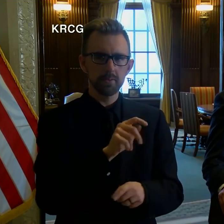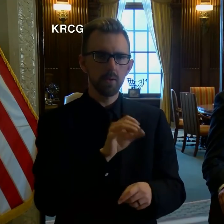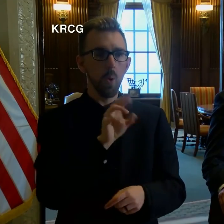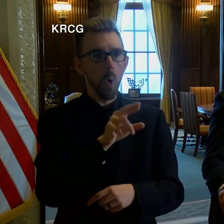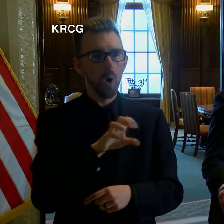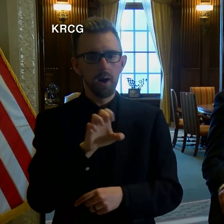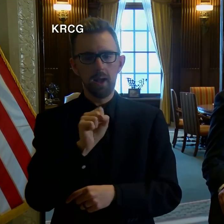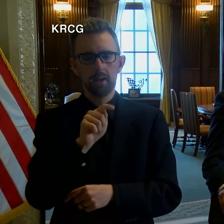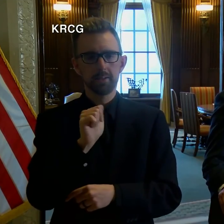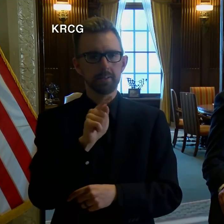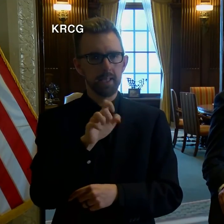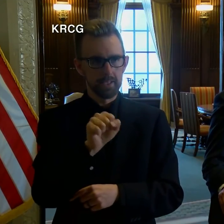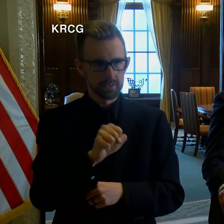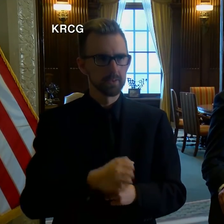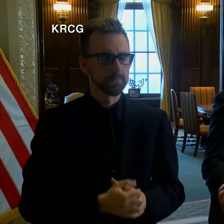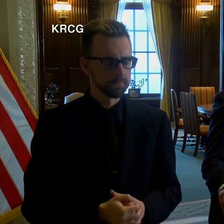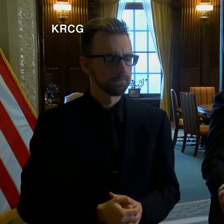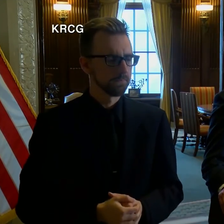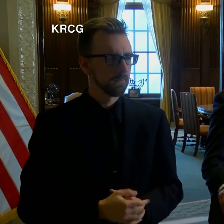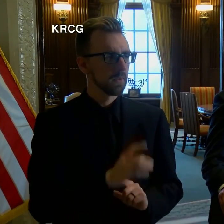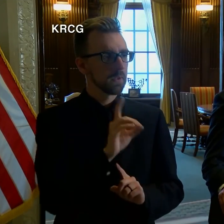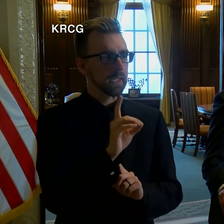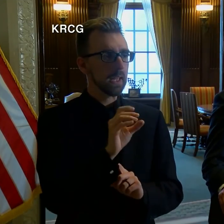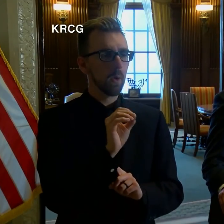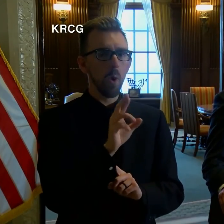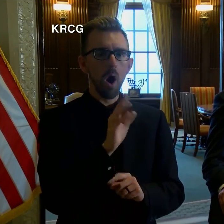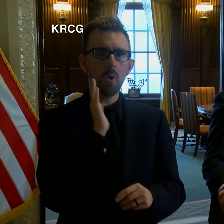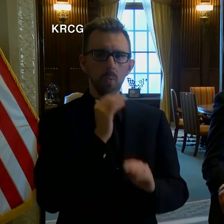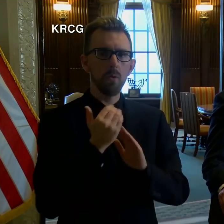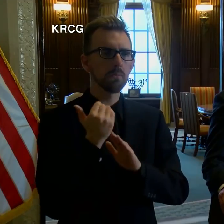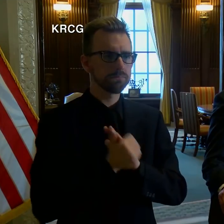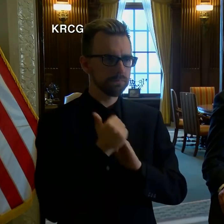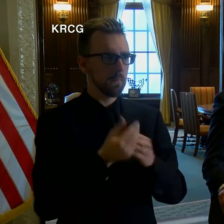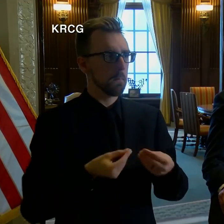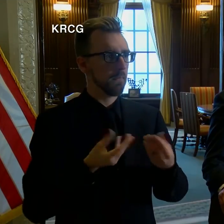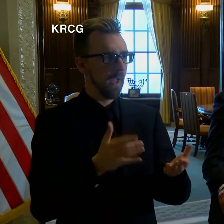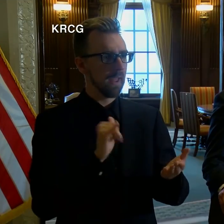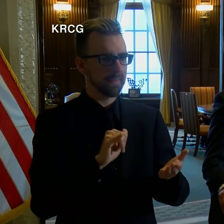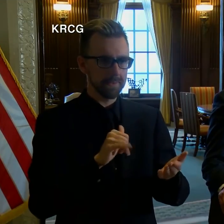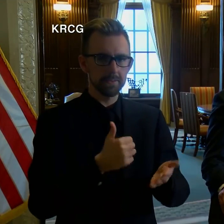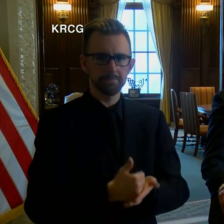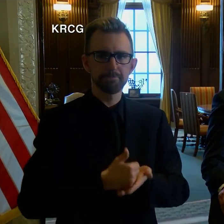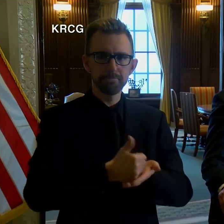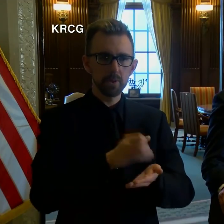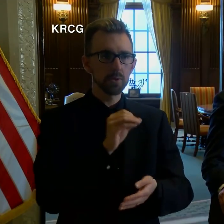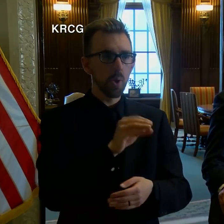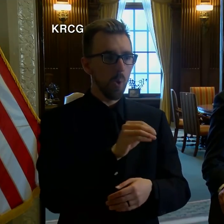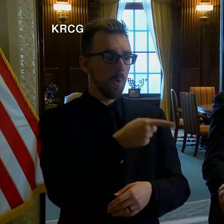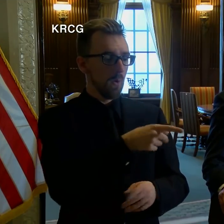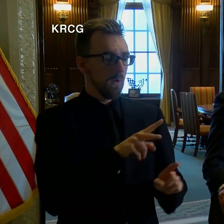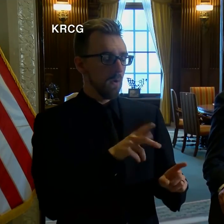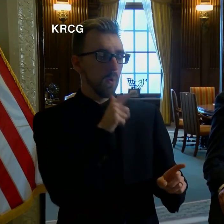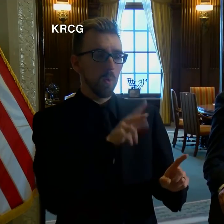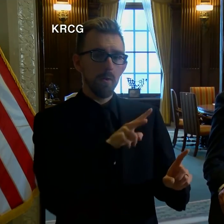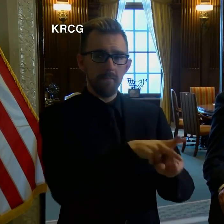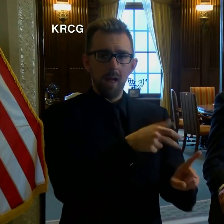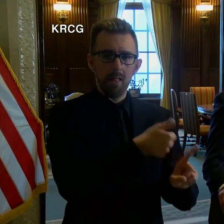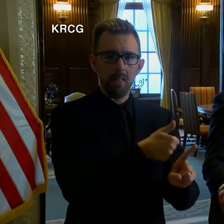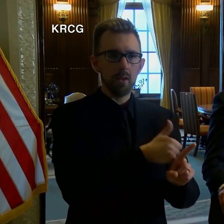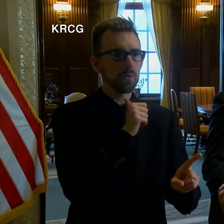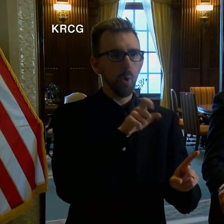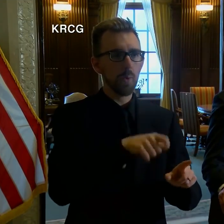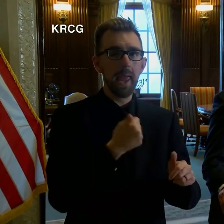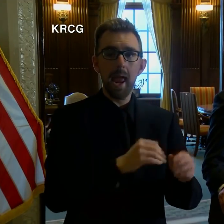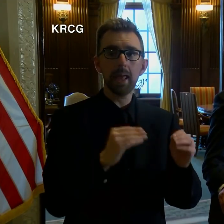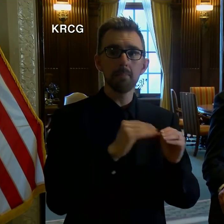estates. The Department of Revenue will automatically provide this relief so filers do not need to take any